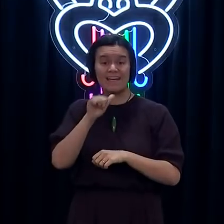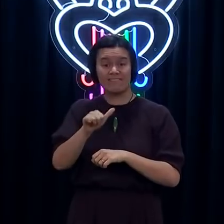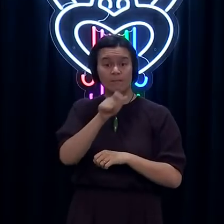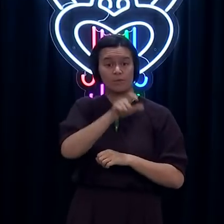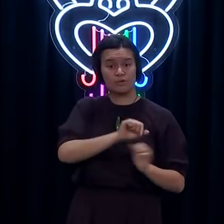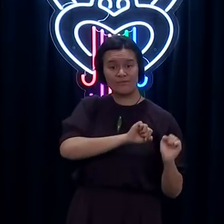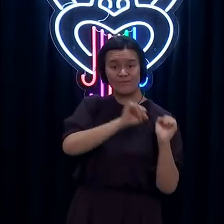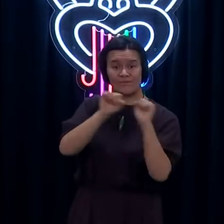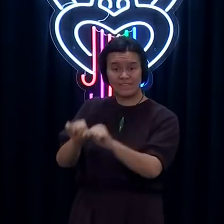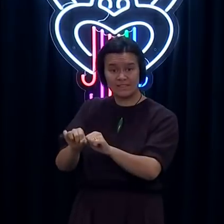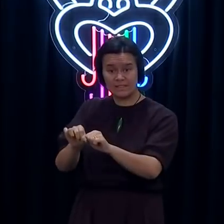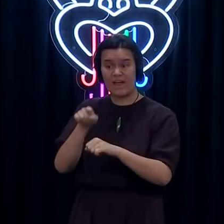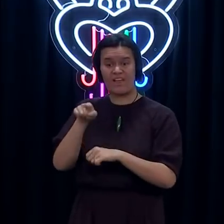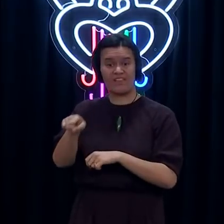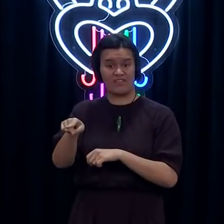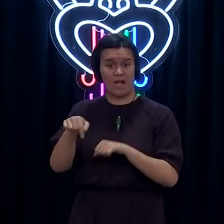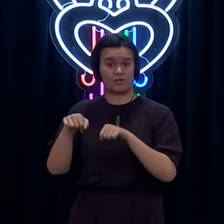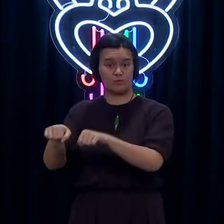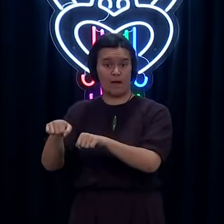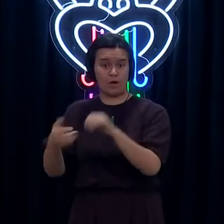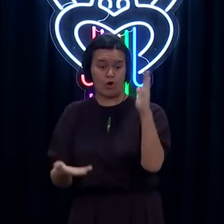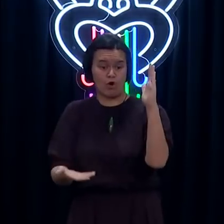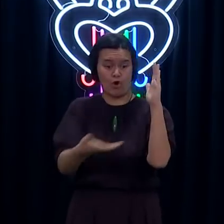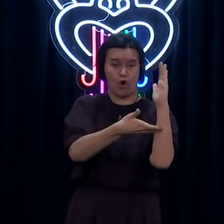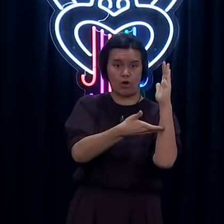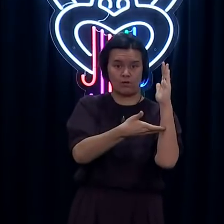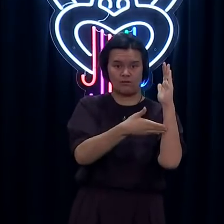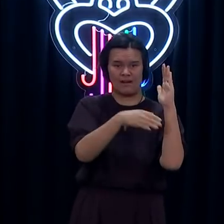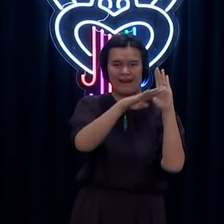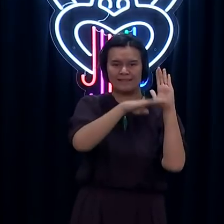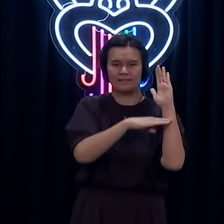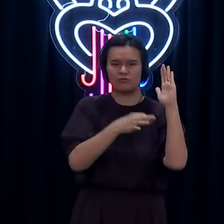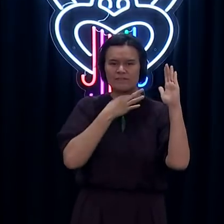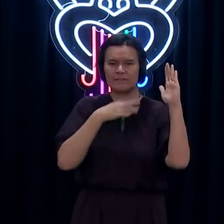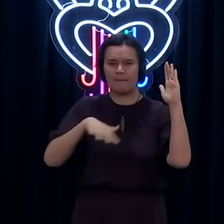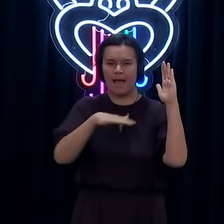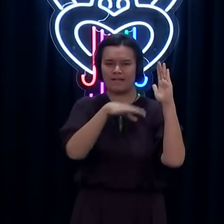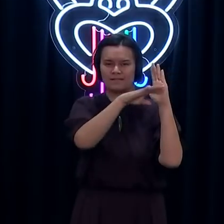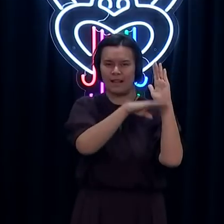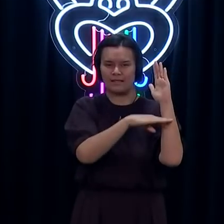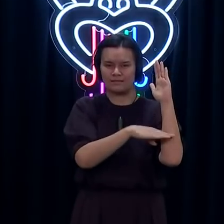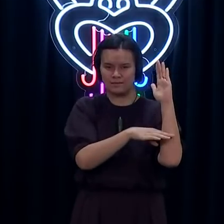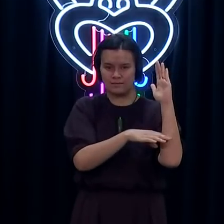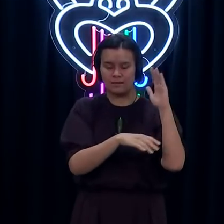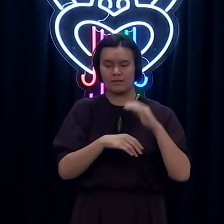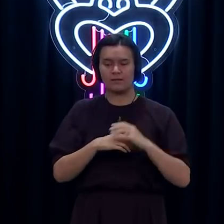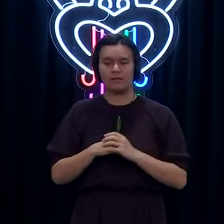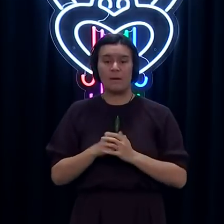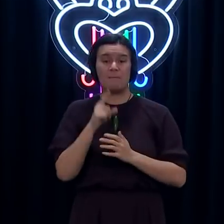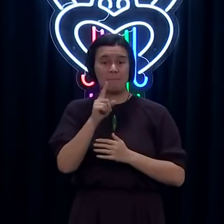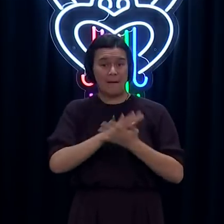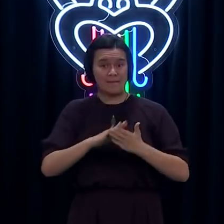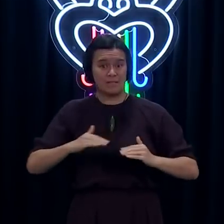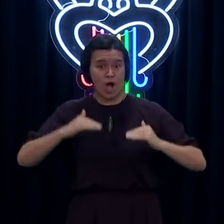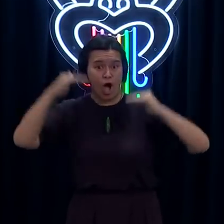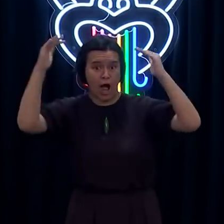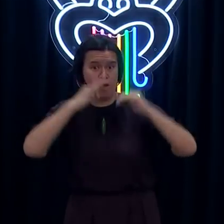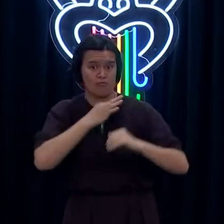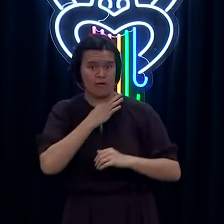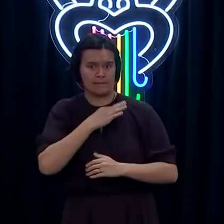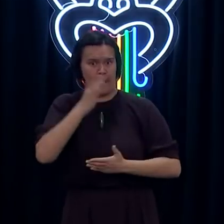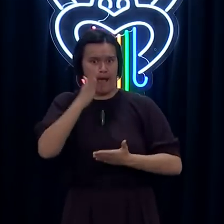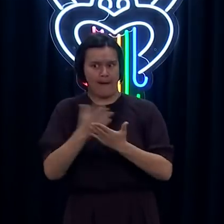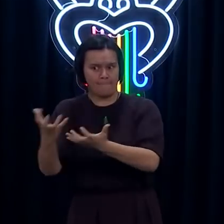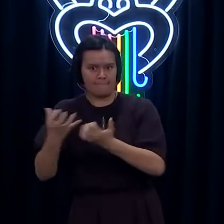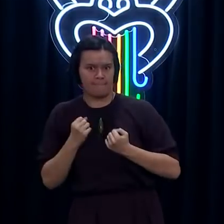advice has been in Alert Level 4 that people should just watch for symptoms and get tested. Looking at those